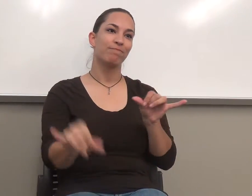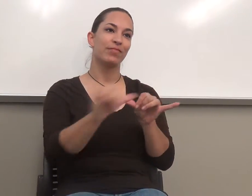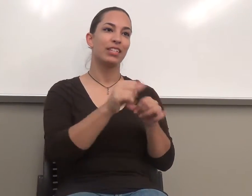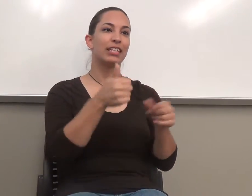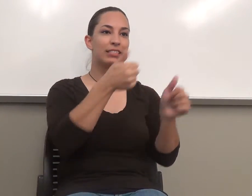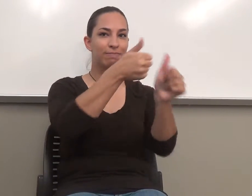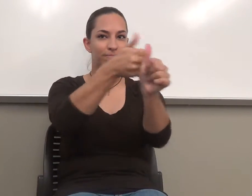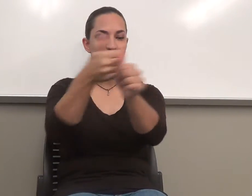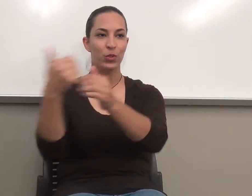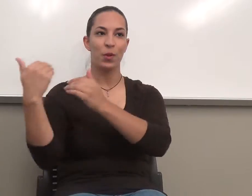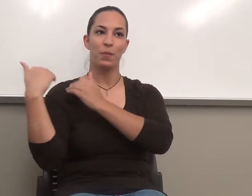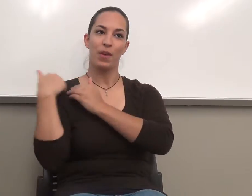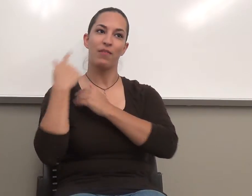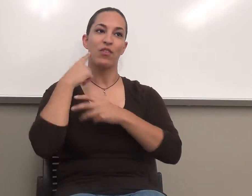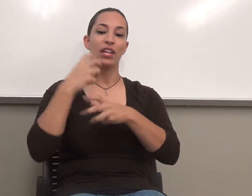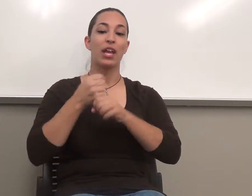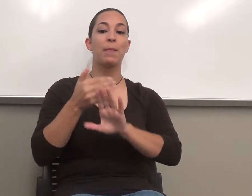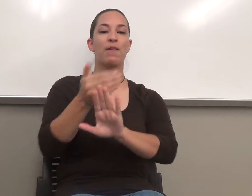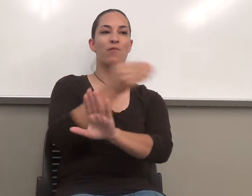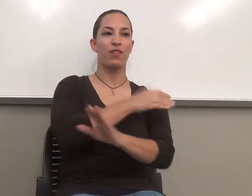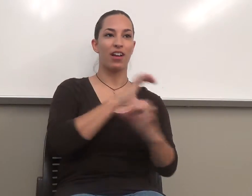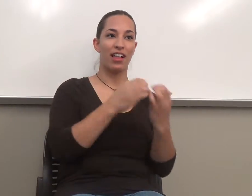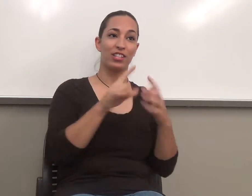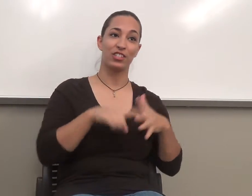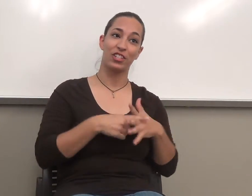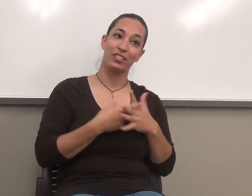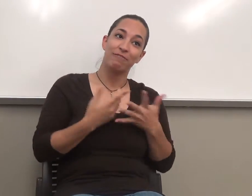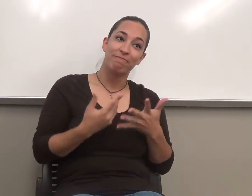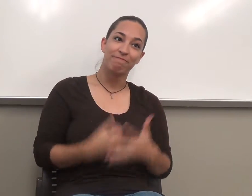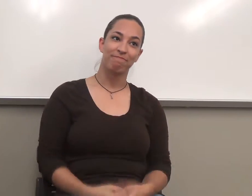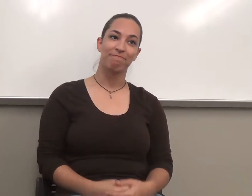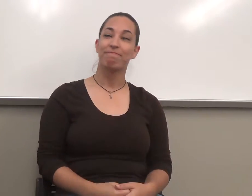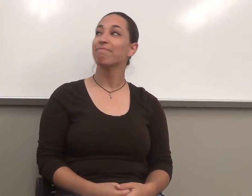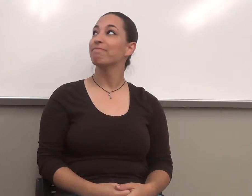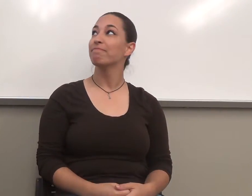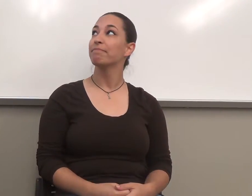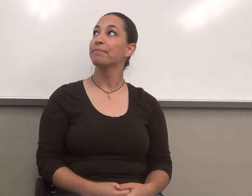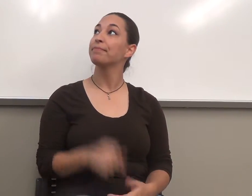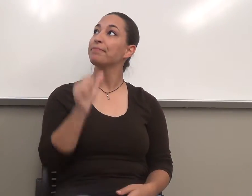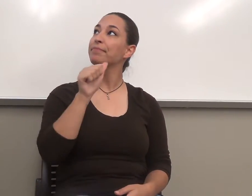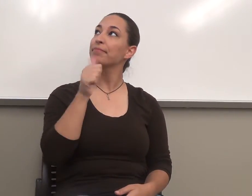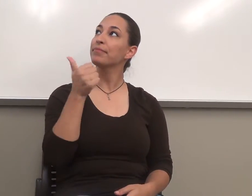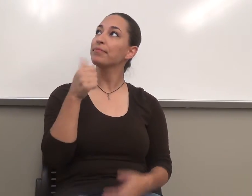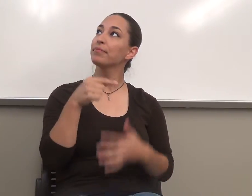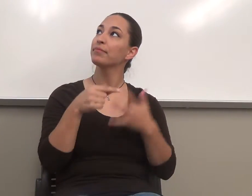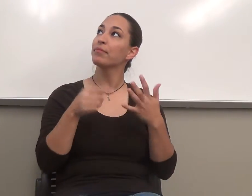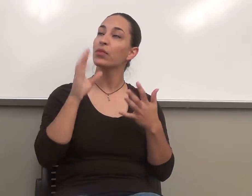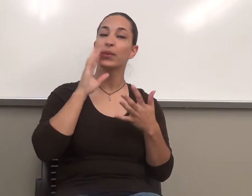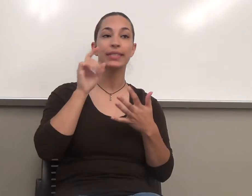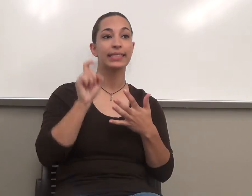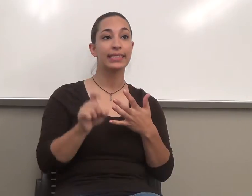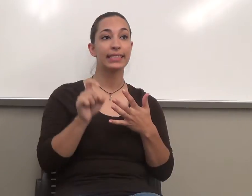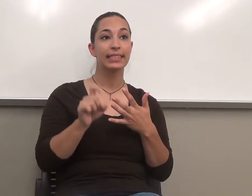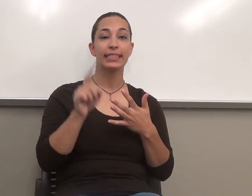before class starts. Okay. The other things you will need, we will be